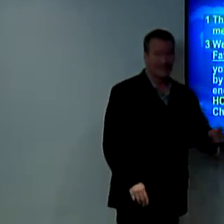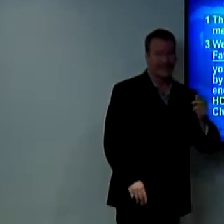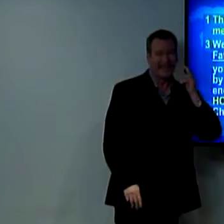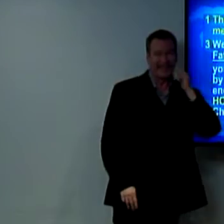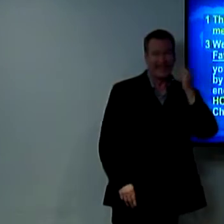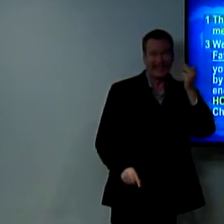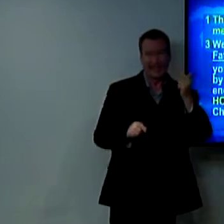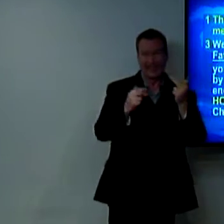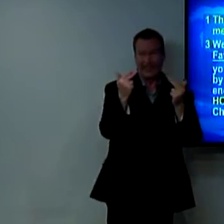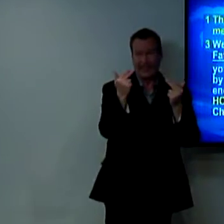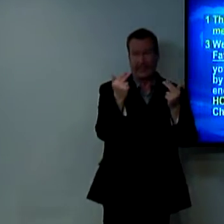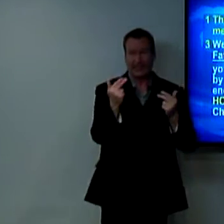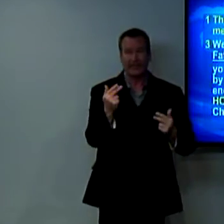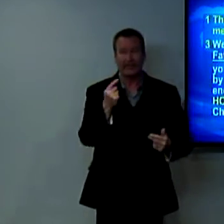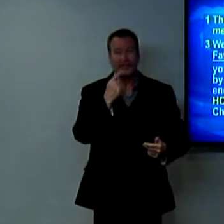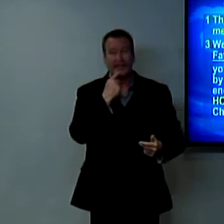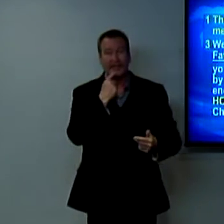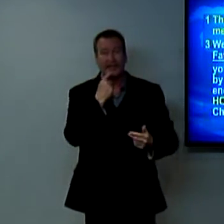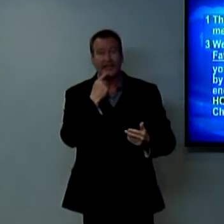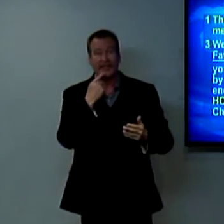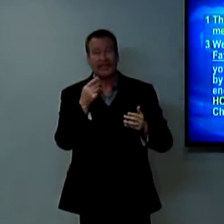it says and now abide these three